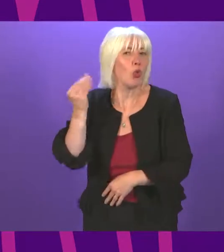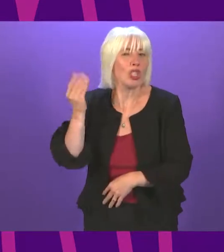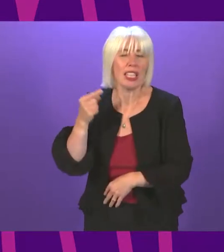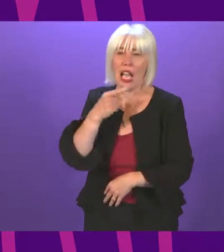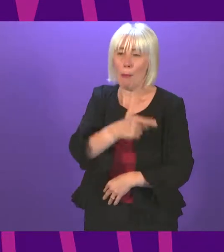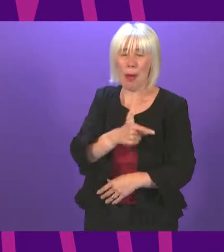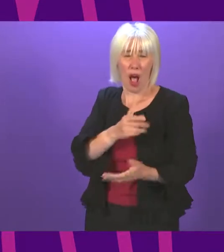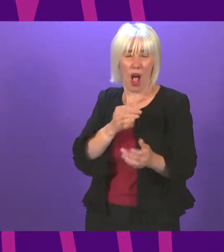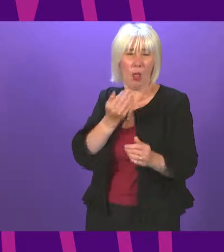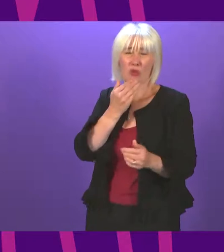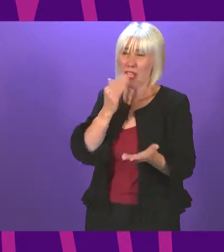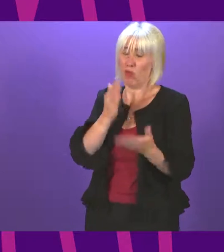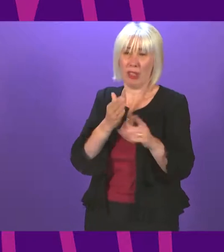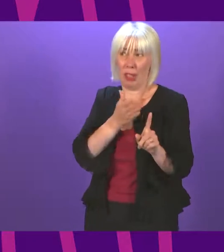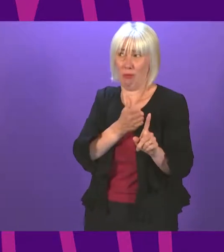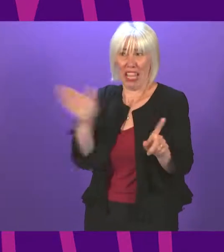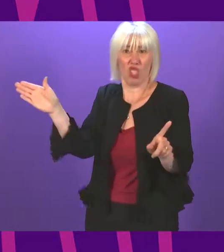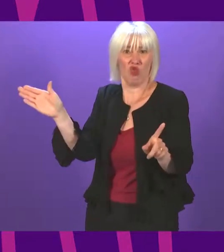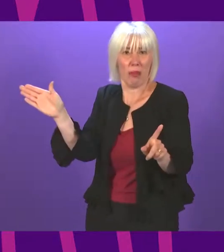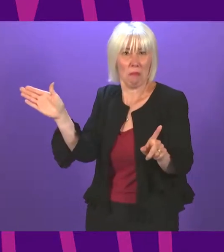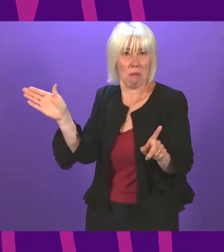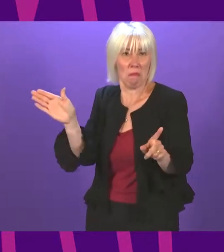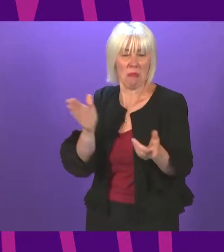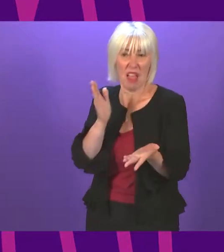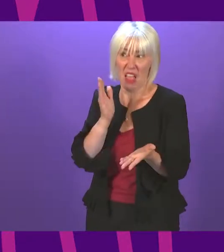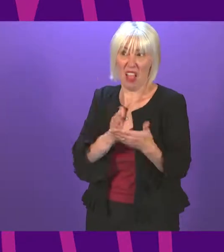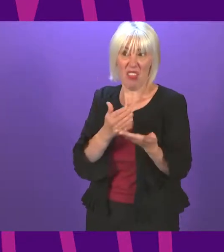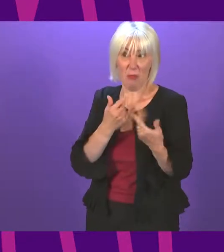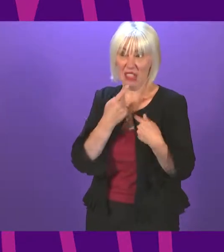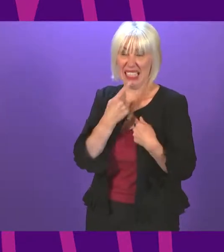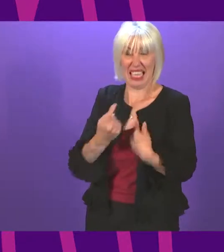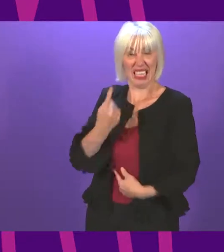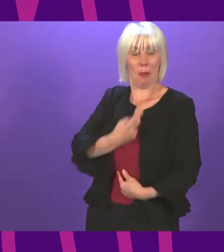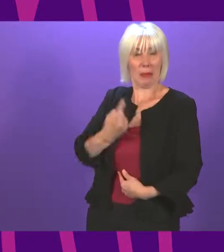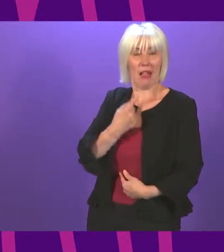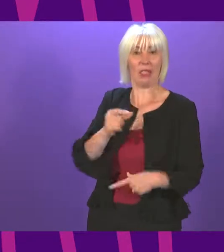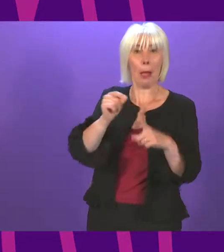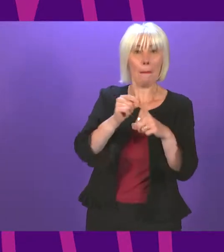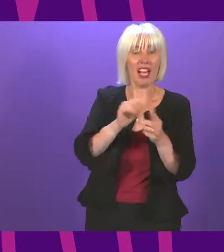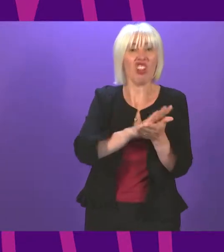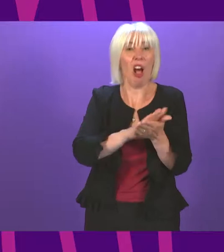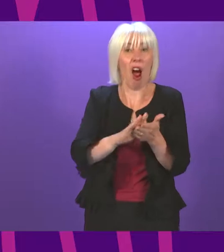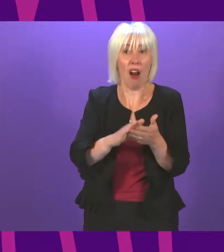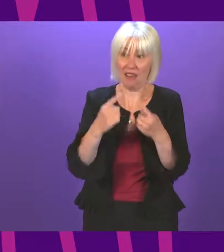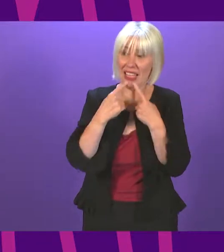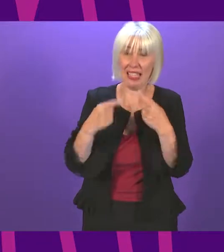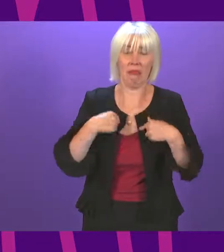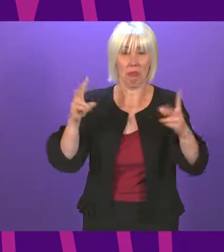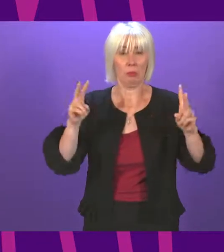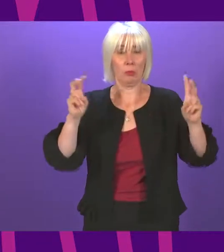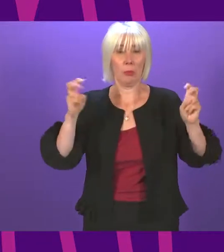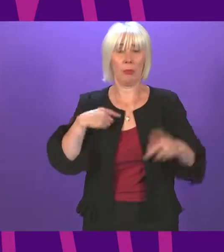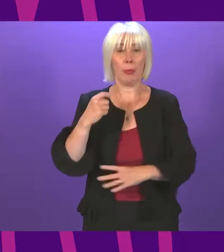are extreme and they've made it clear themselves. Patrick Harvey said, and I quote,